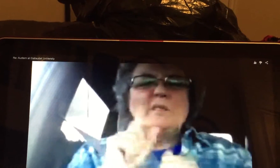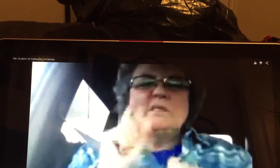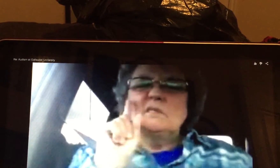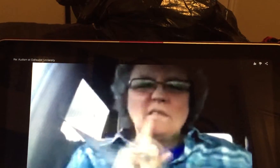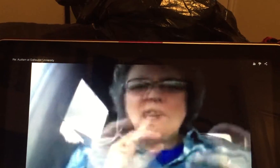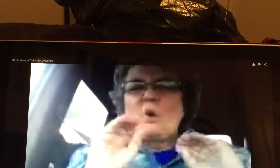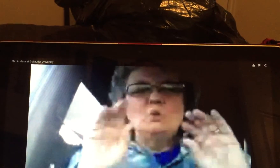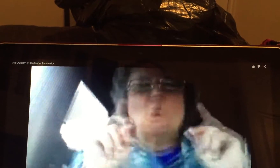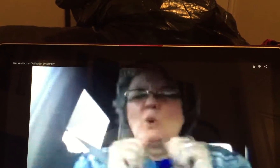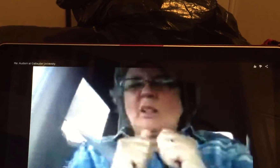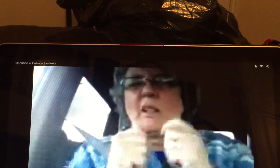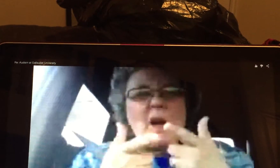well